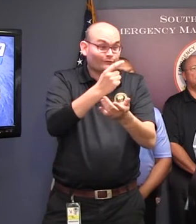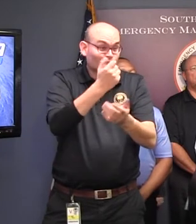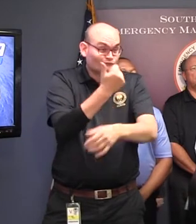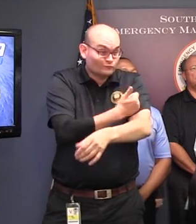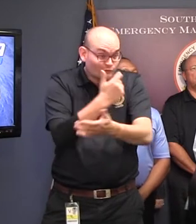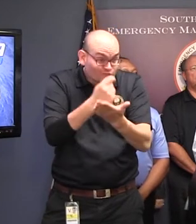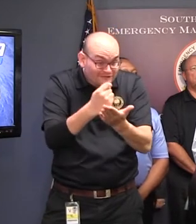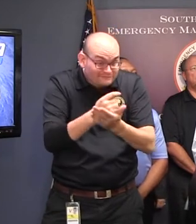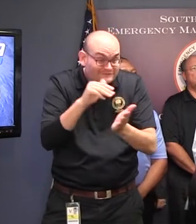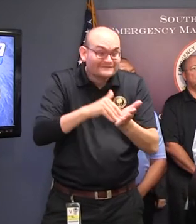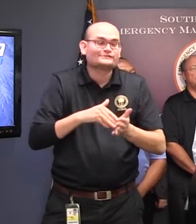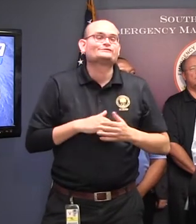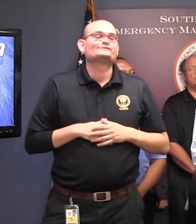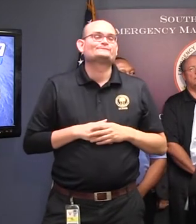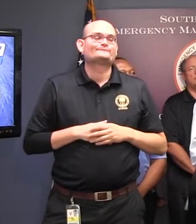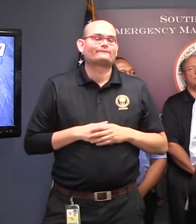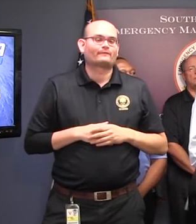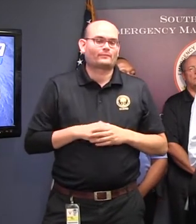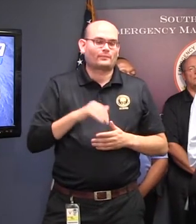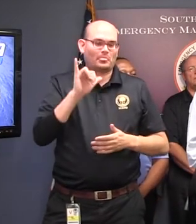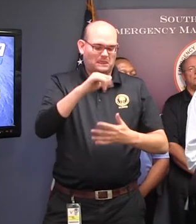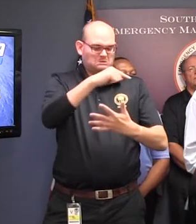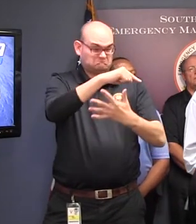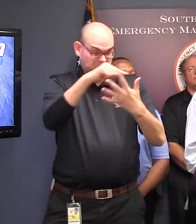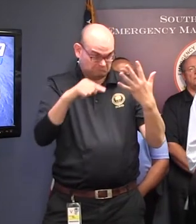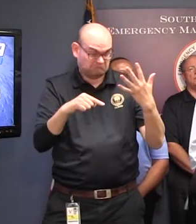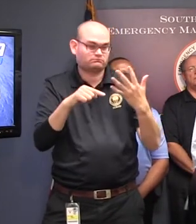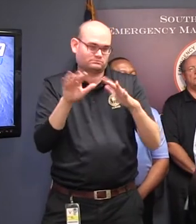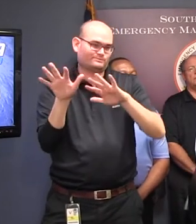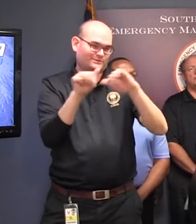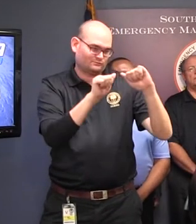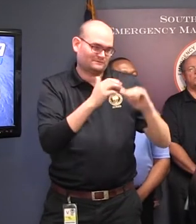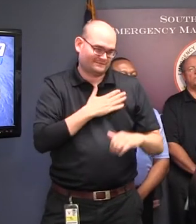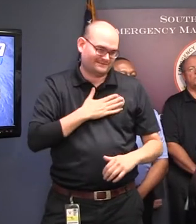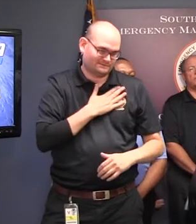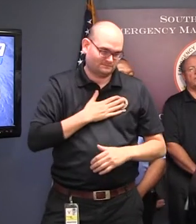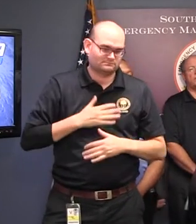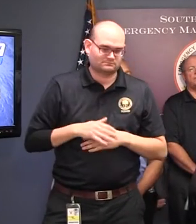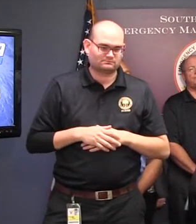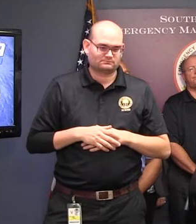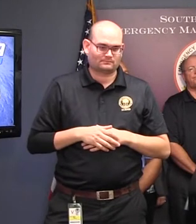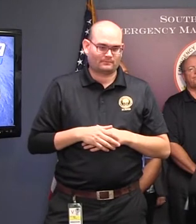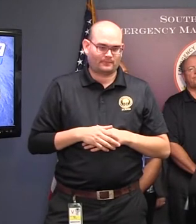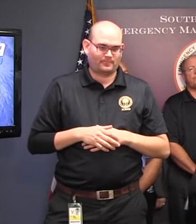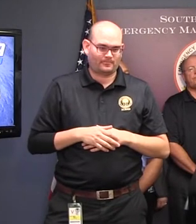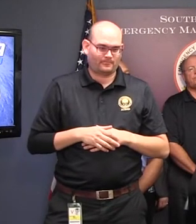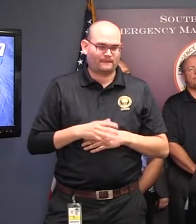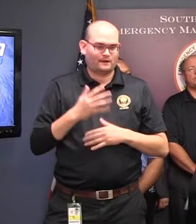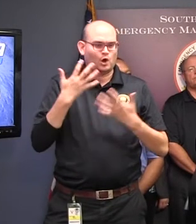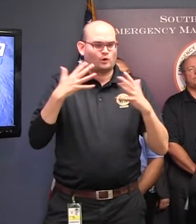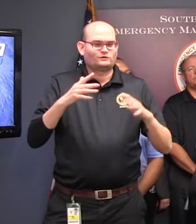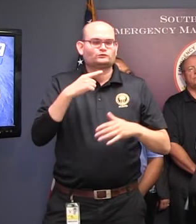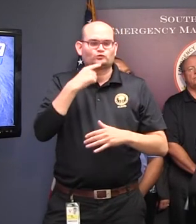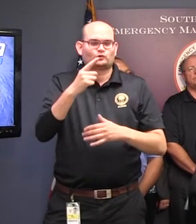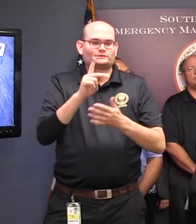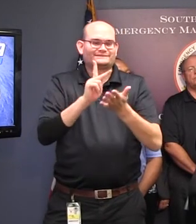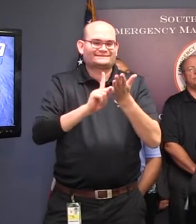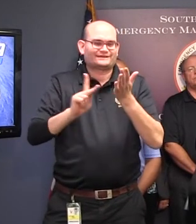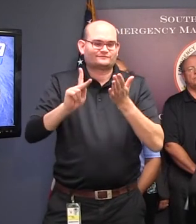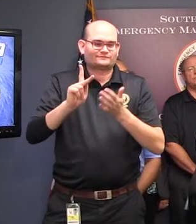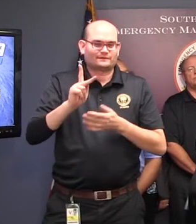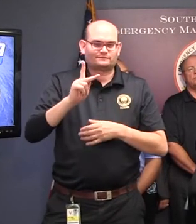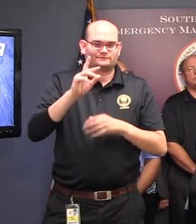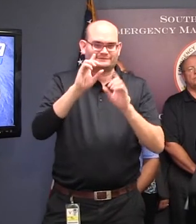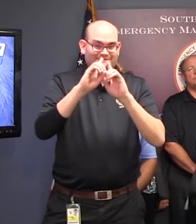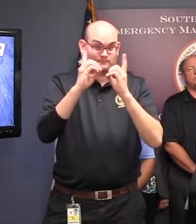in the executive order. Further, I have directed Secretary of Department of Transportation, Christy Hall,